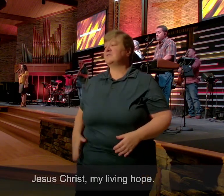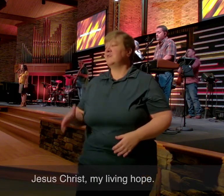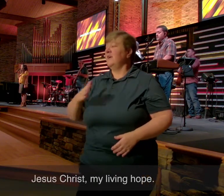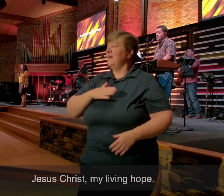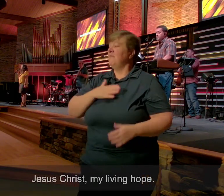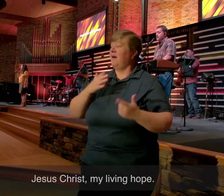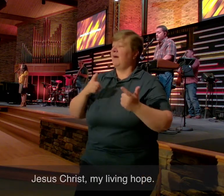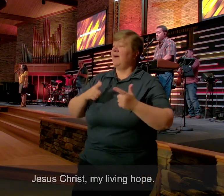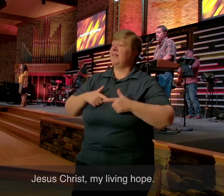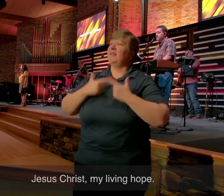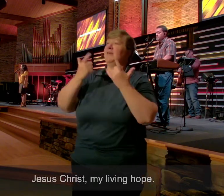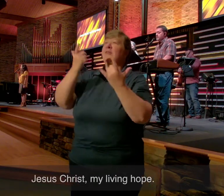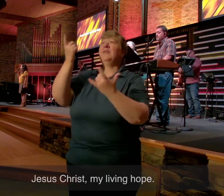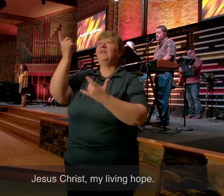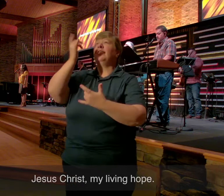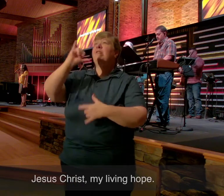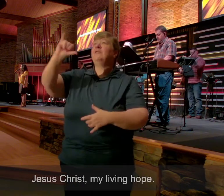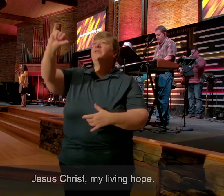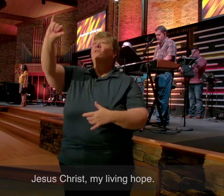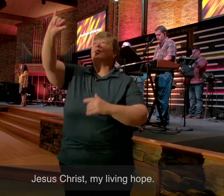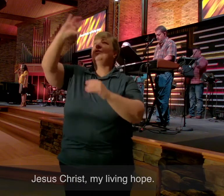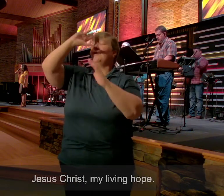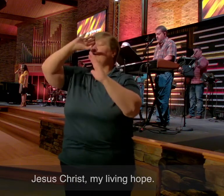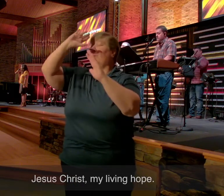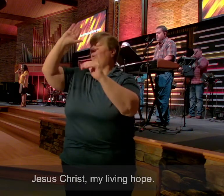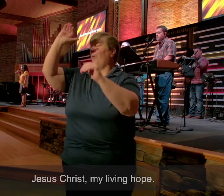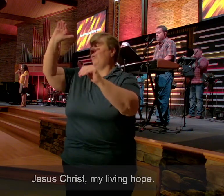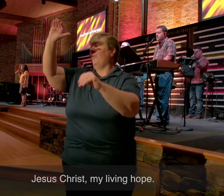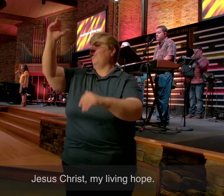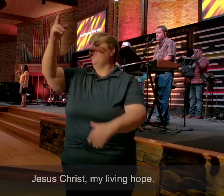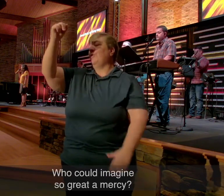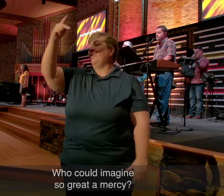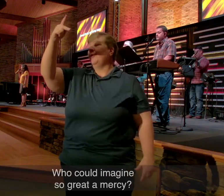My Living Home